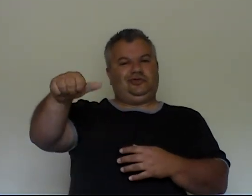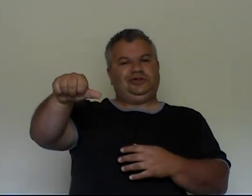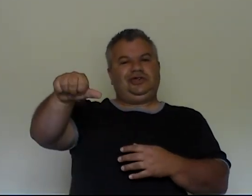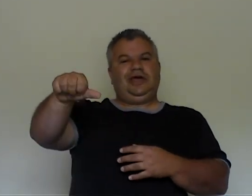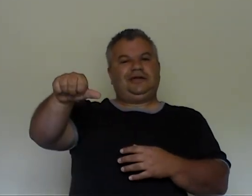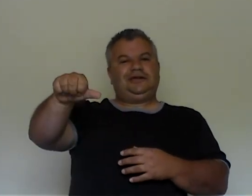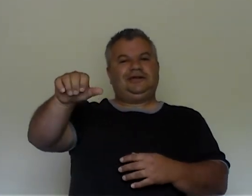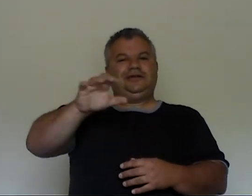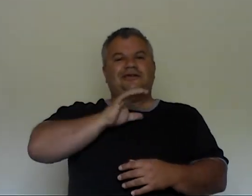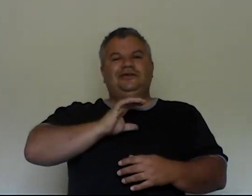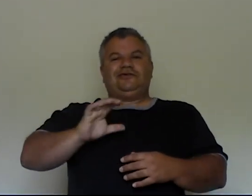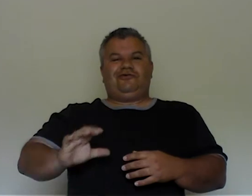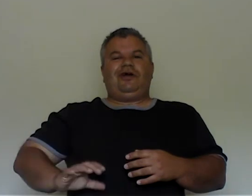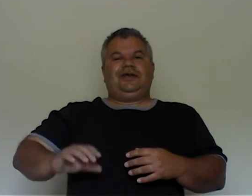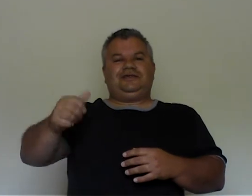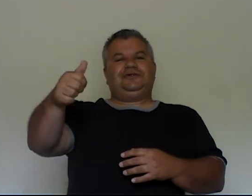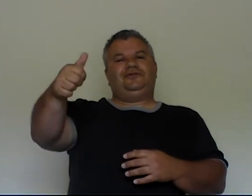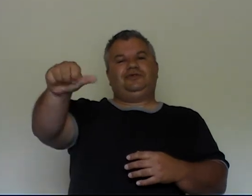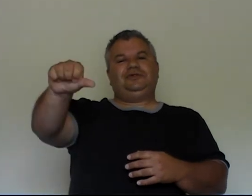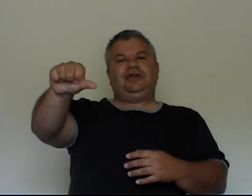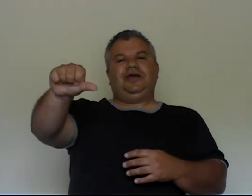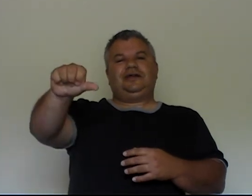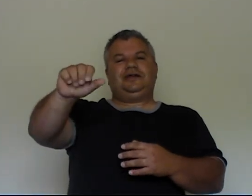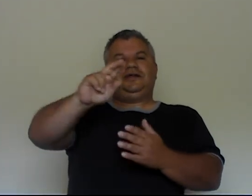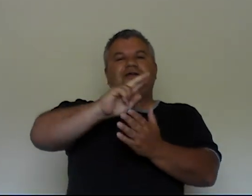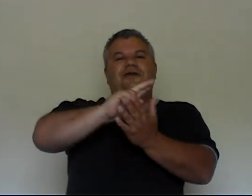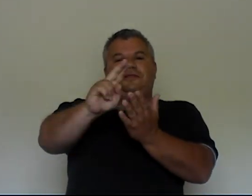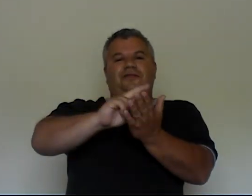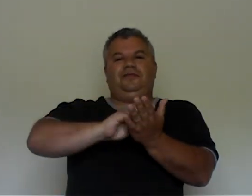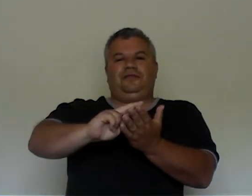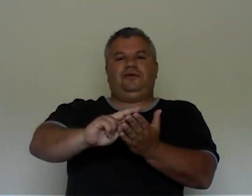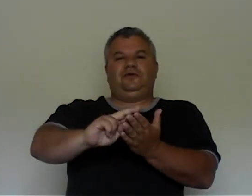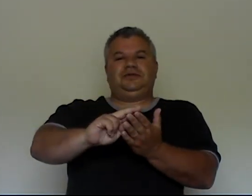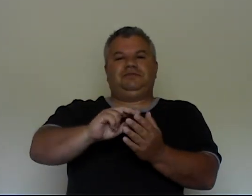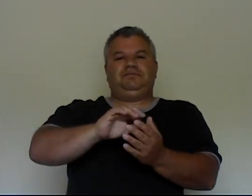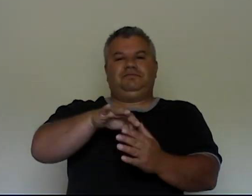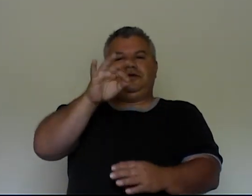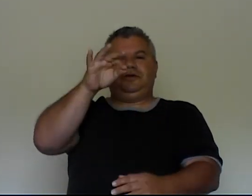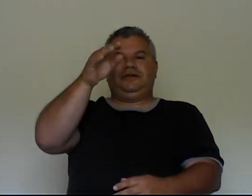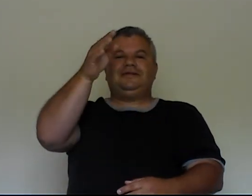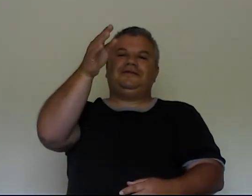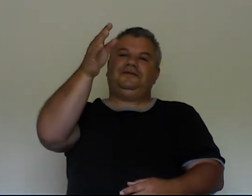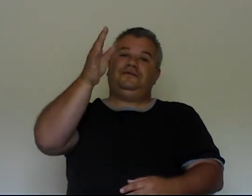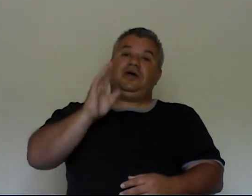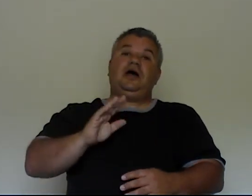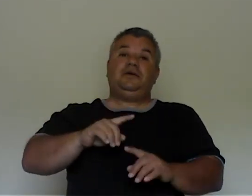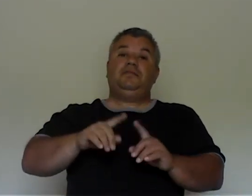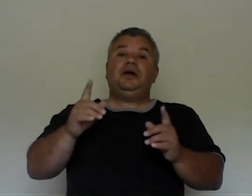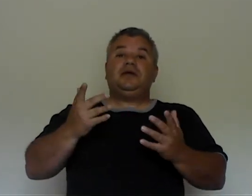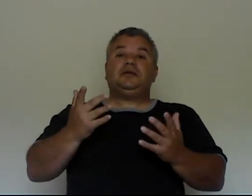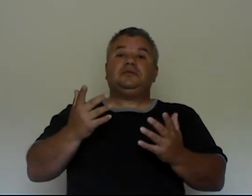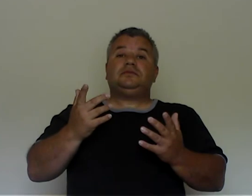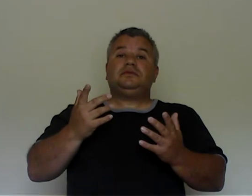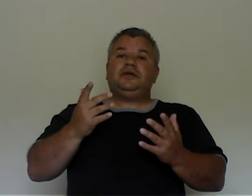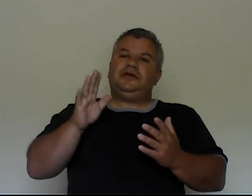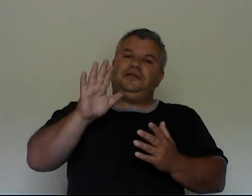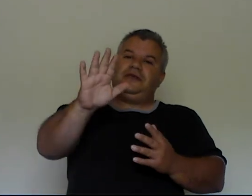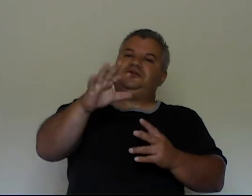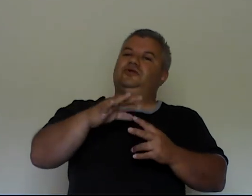reject Christ and to reject the Holy Spirit of God. But that's your